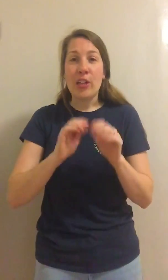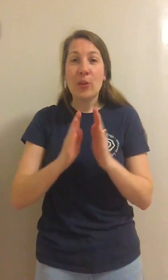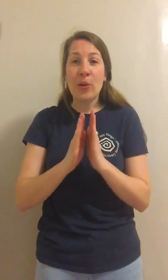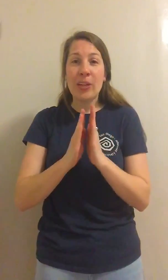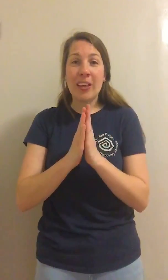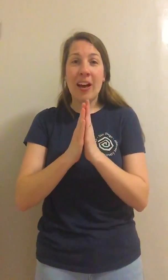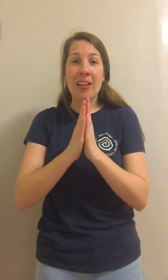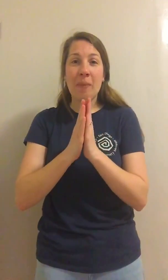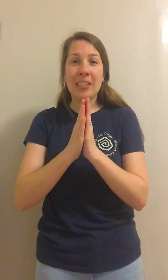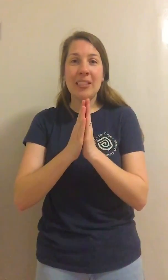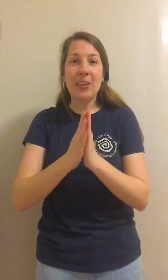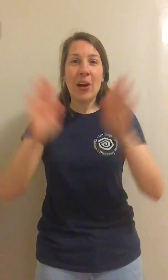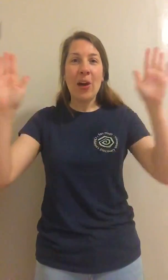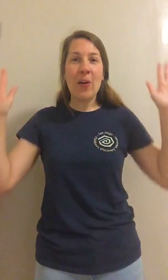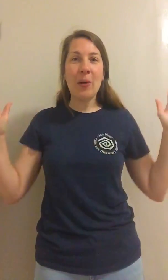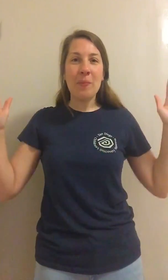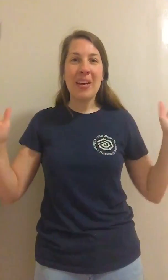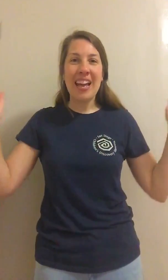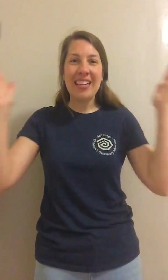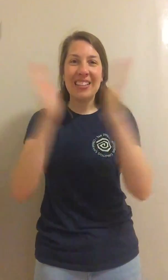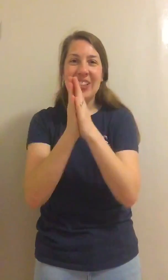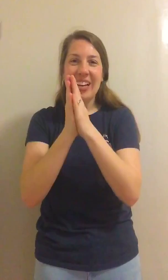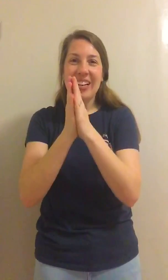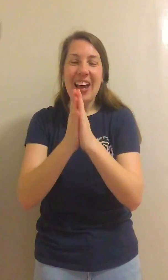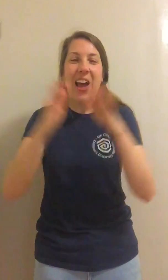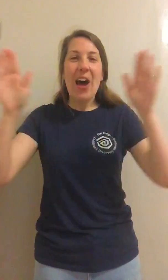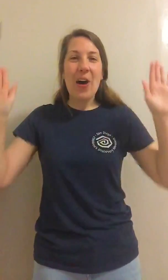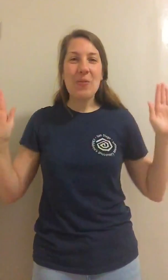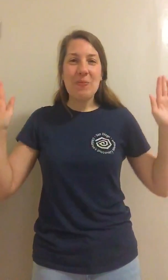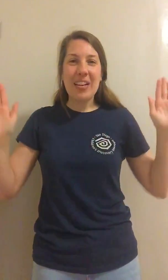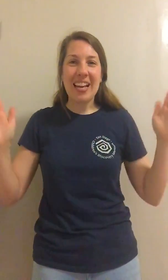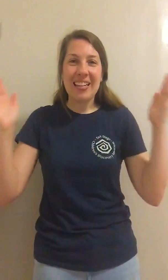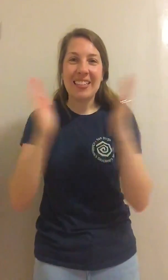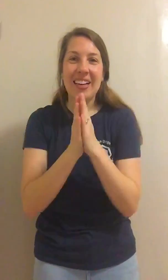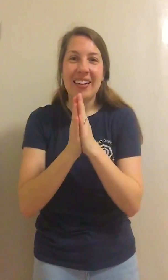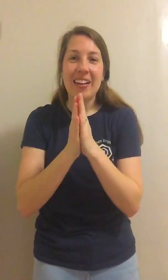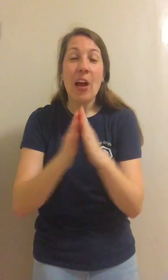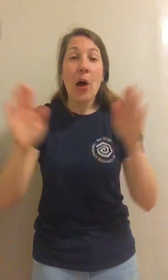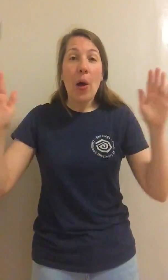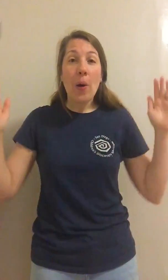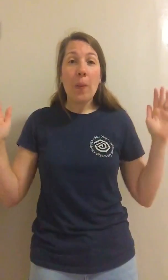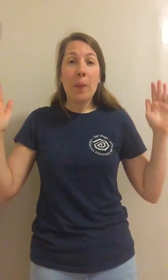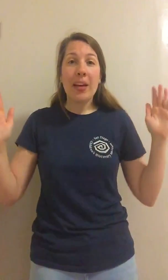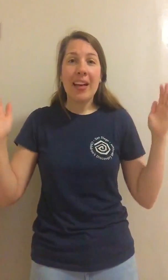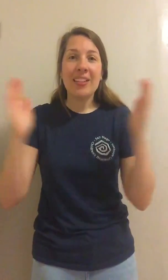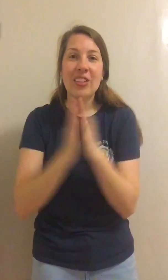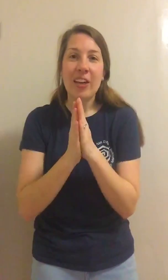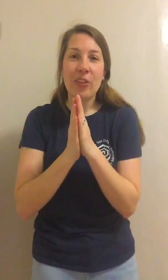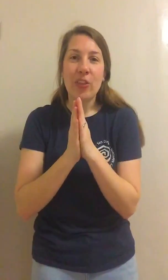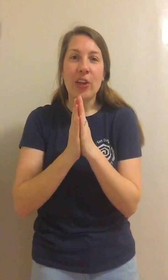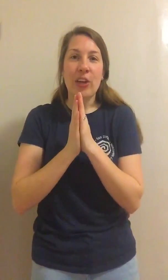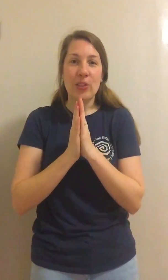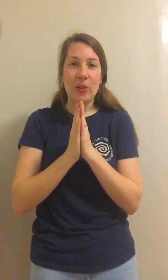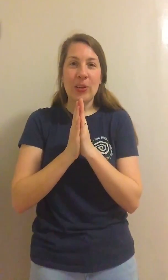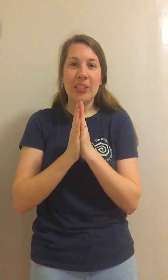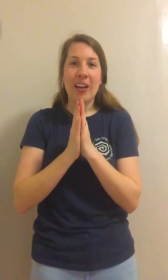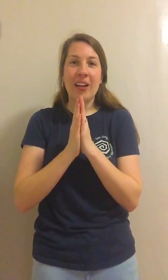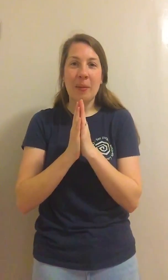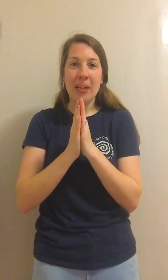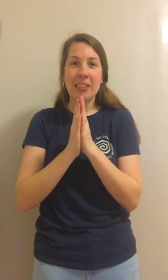doors on the bus go open and shut, open and shut, open and shut. The doors on the bus